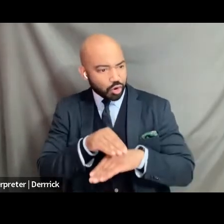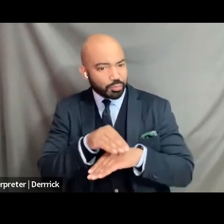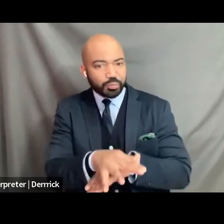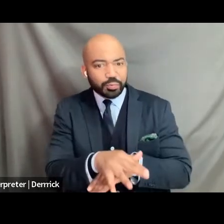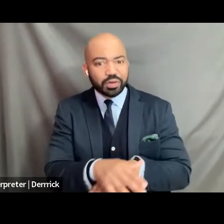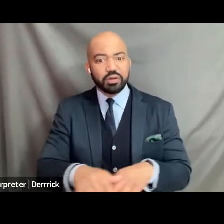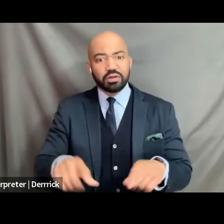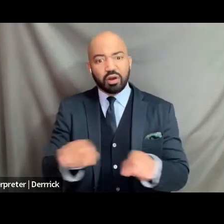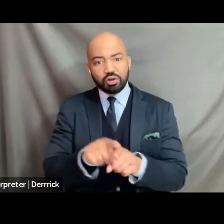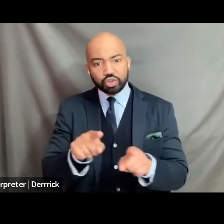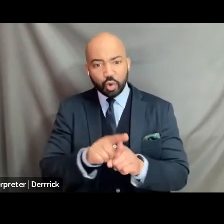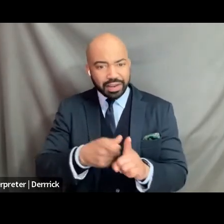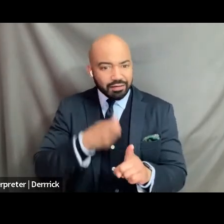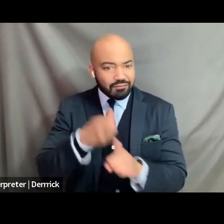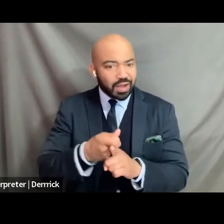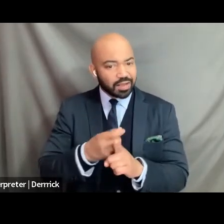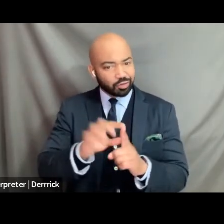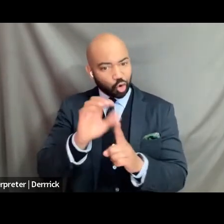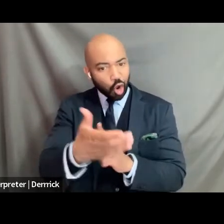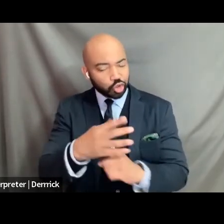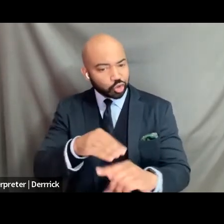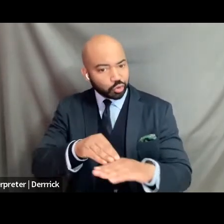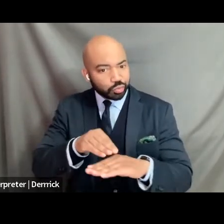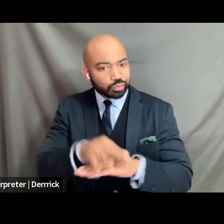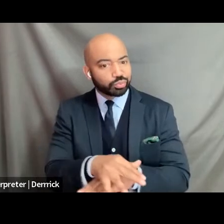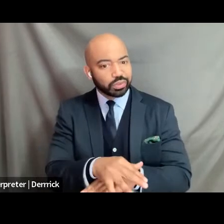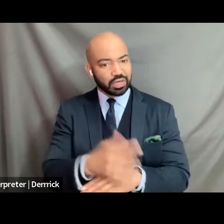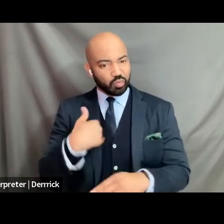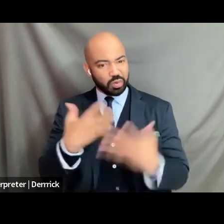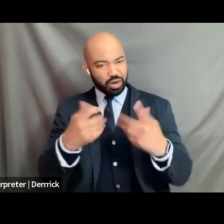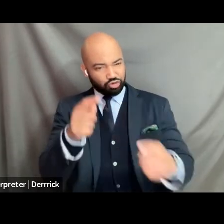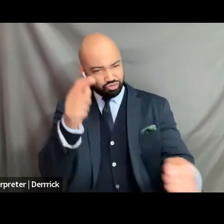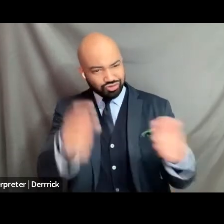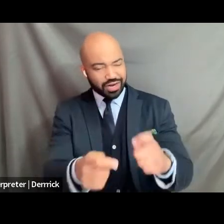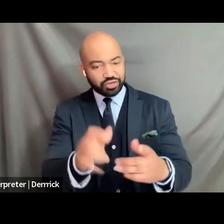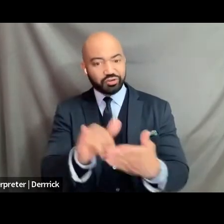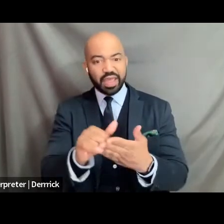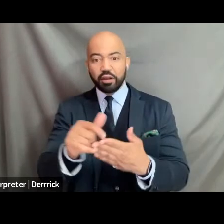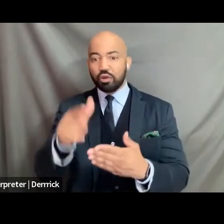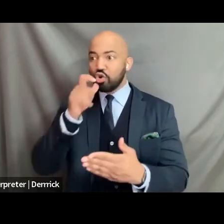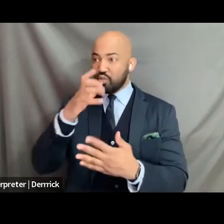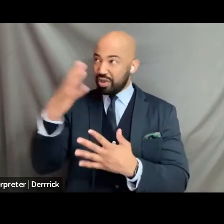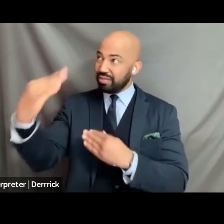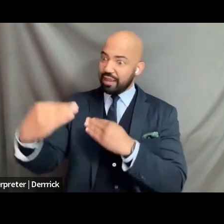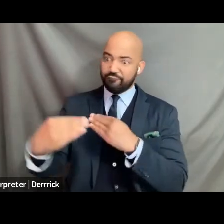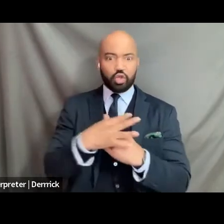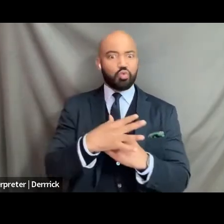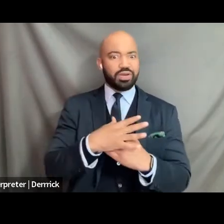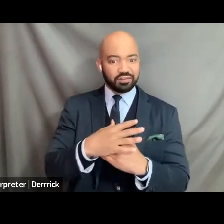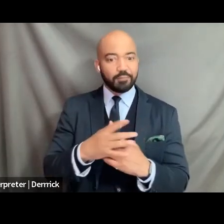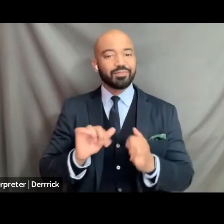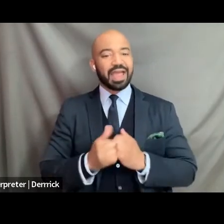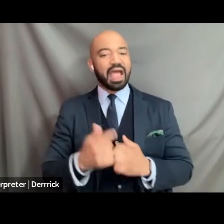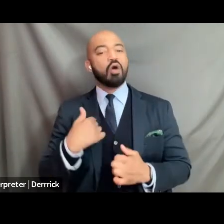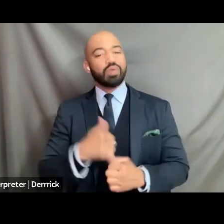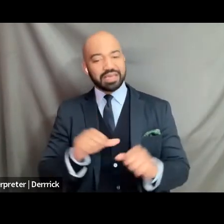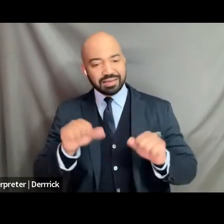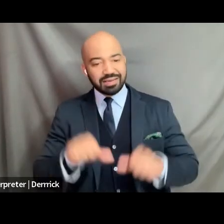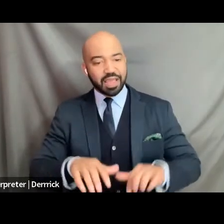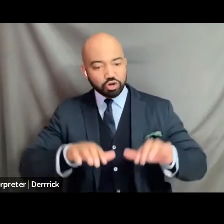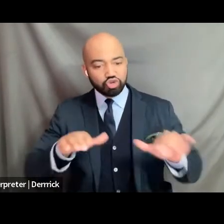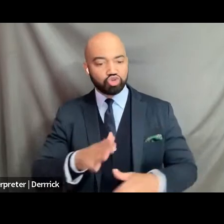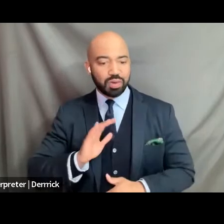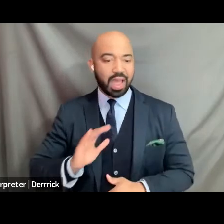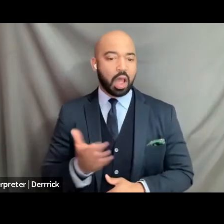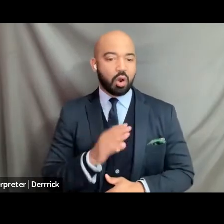that we seek to change who will be influencing the ways in which we are able to carry on our work